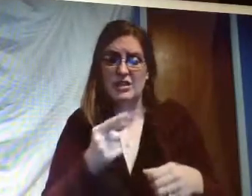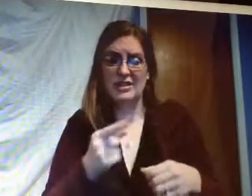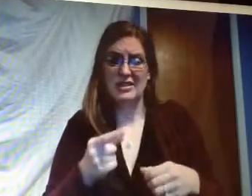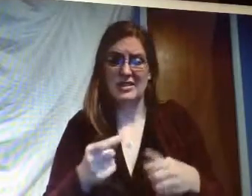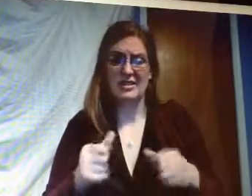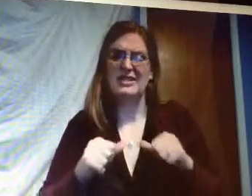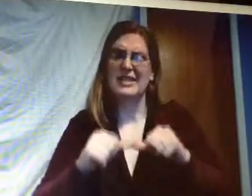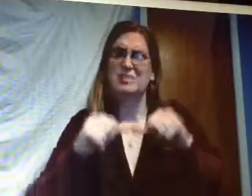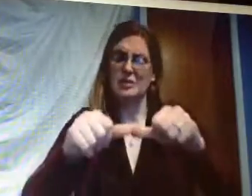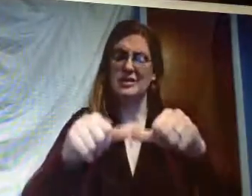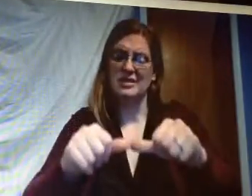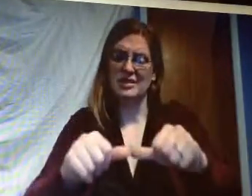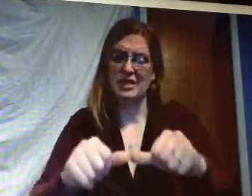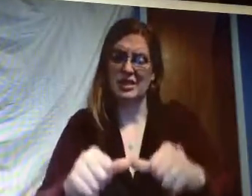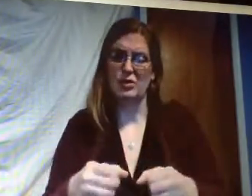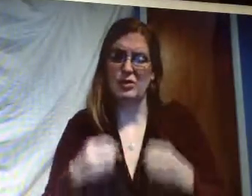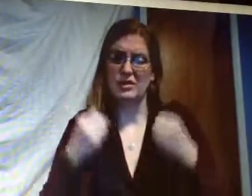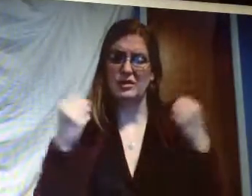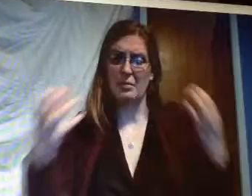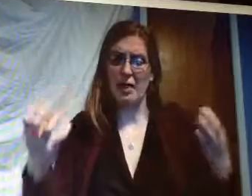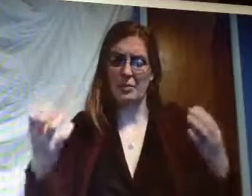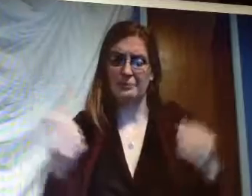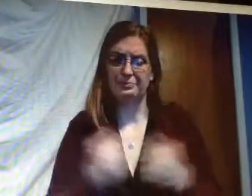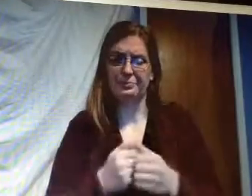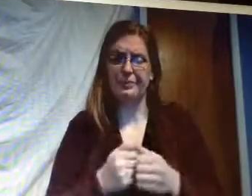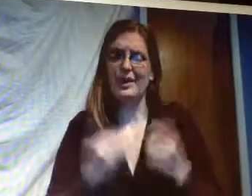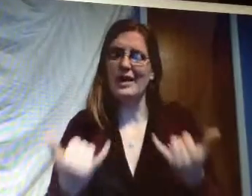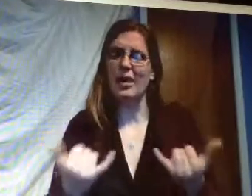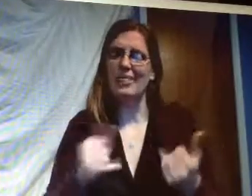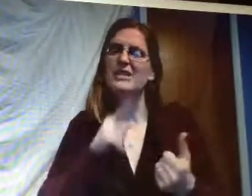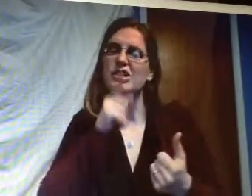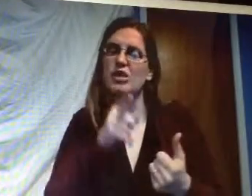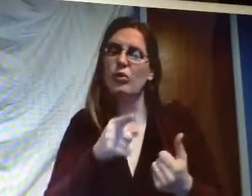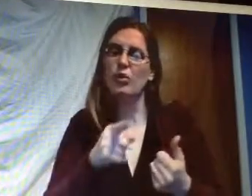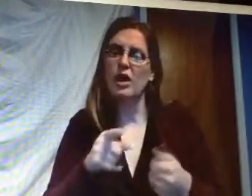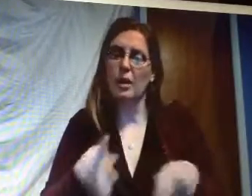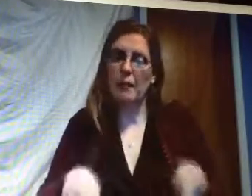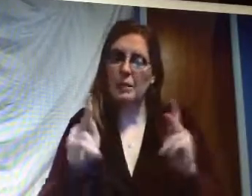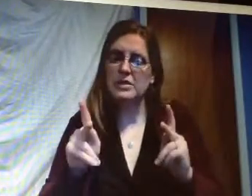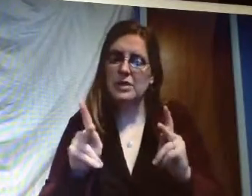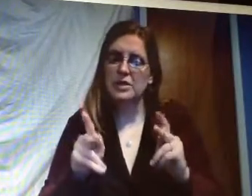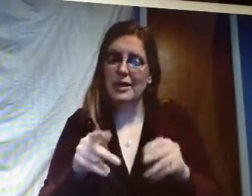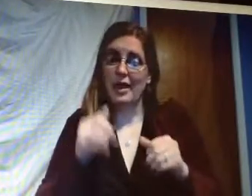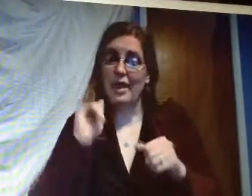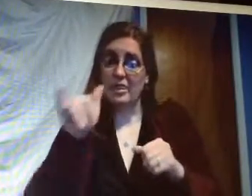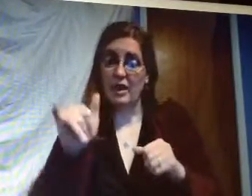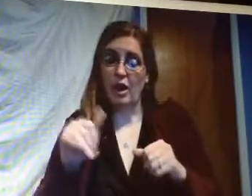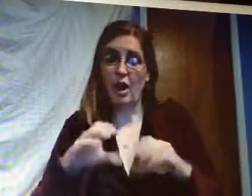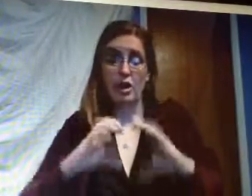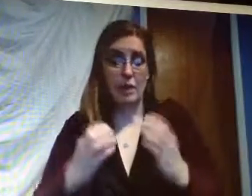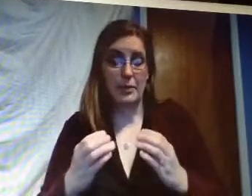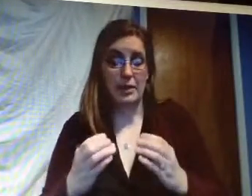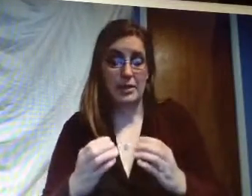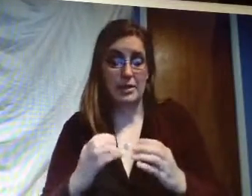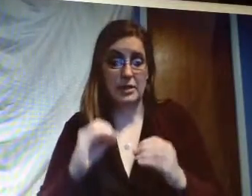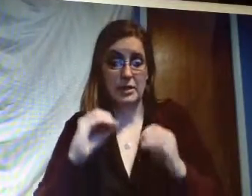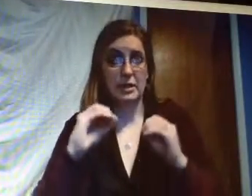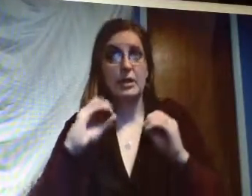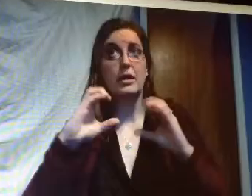advantage is to continue empowering that now really there's an opportunity a company